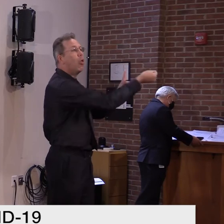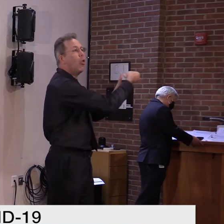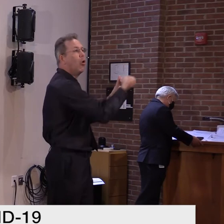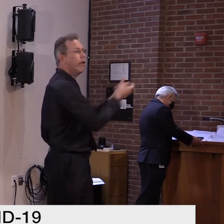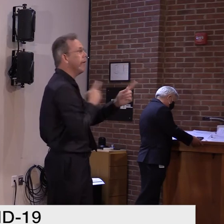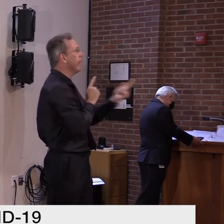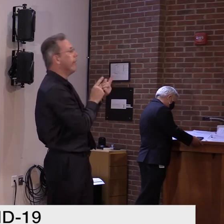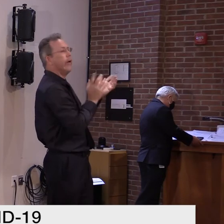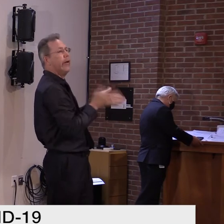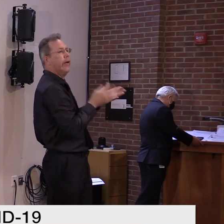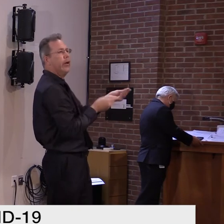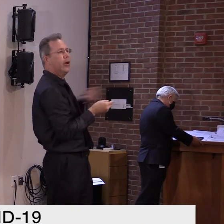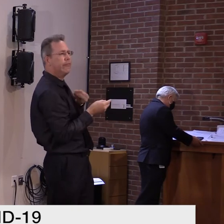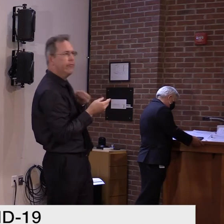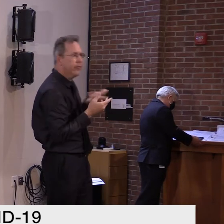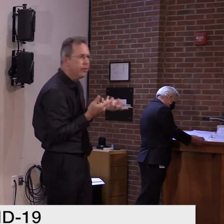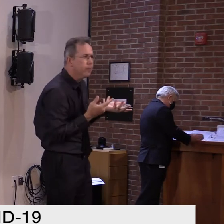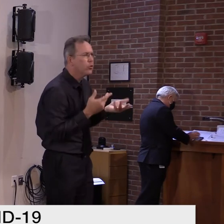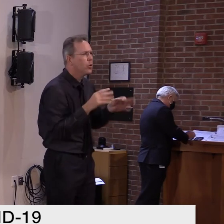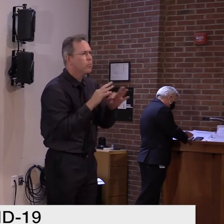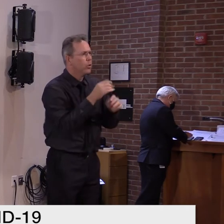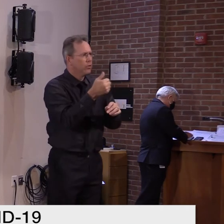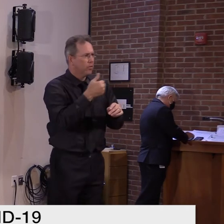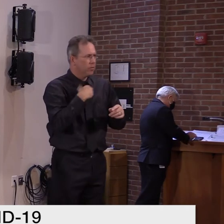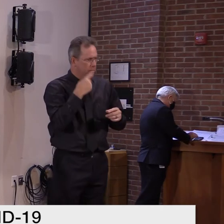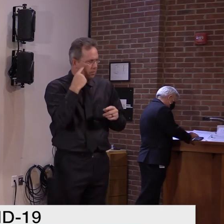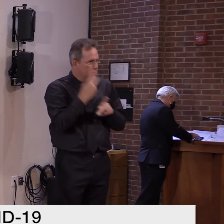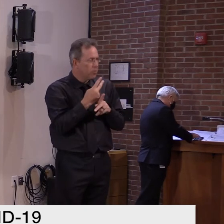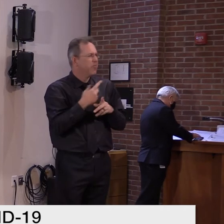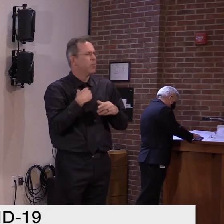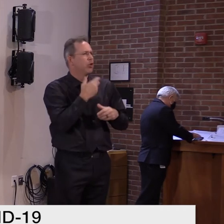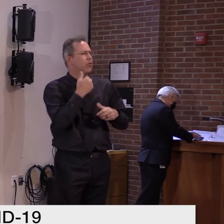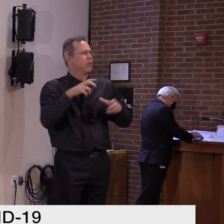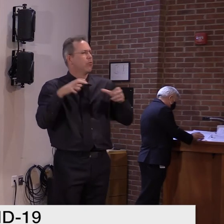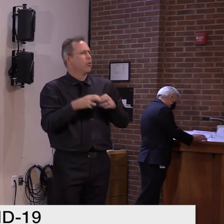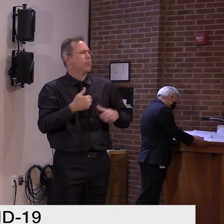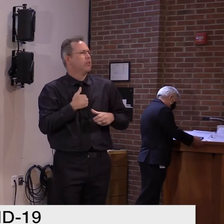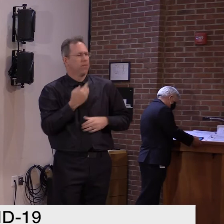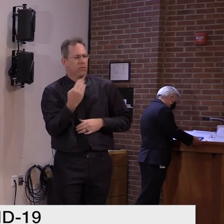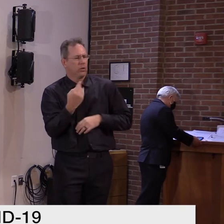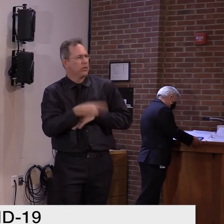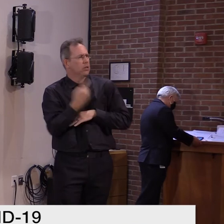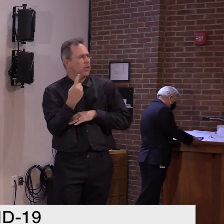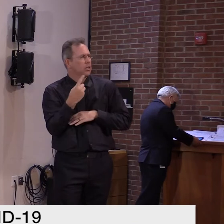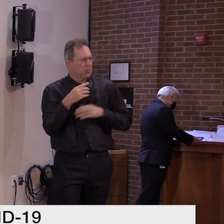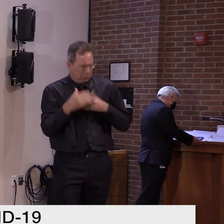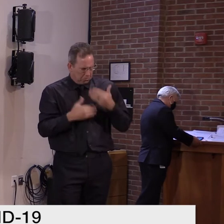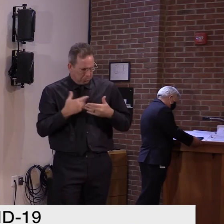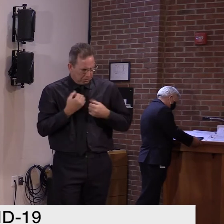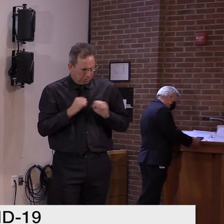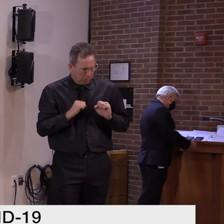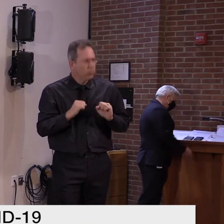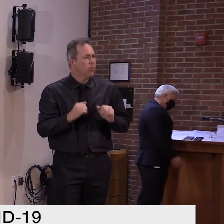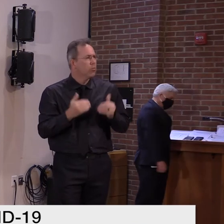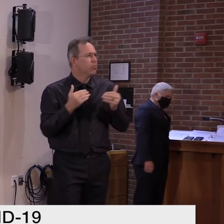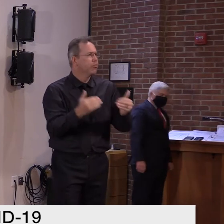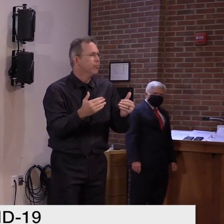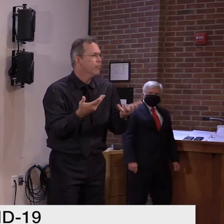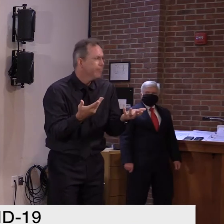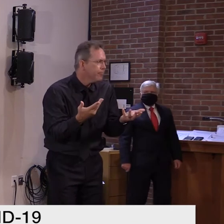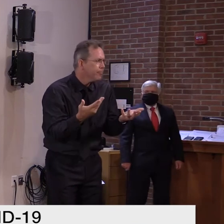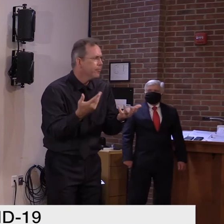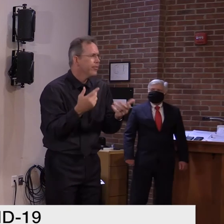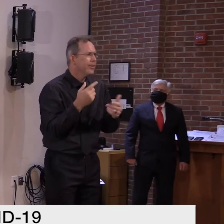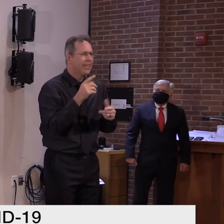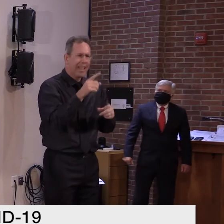14 days as a result of, of having that interaction with them? You know, ask yourself, are you willing to sacrifice that? Because you could be getting a